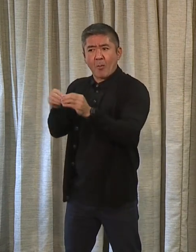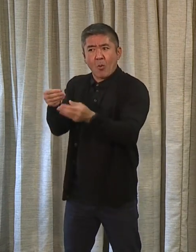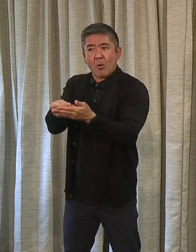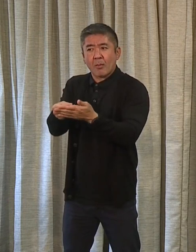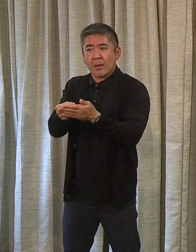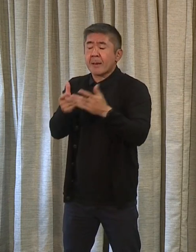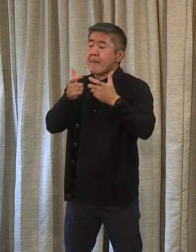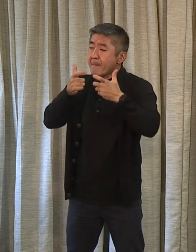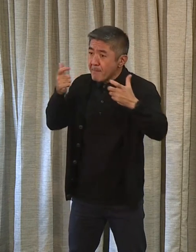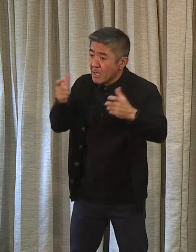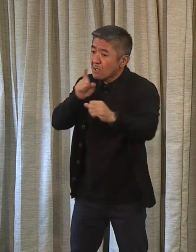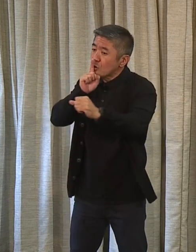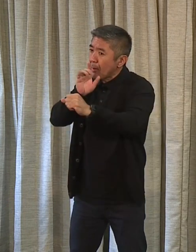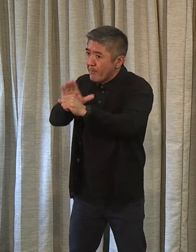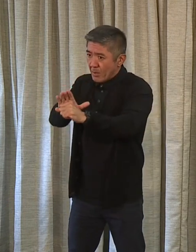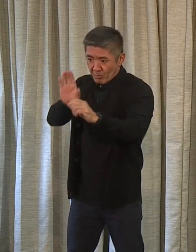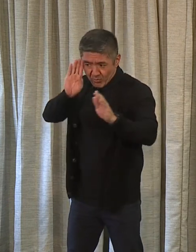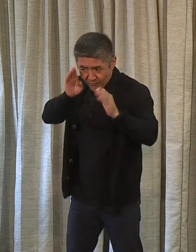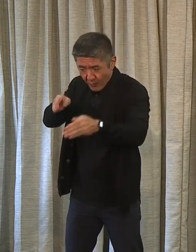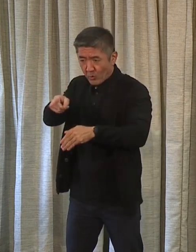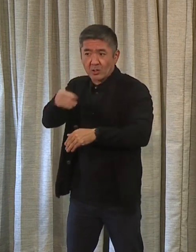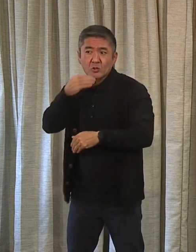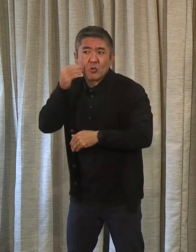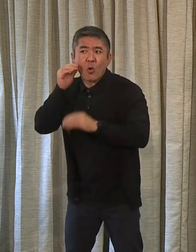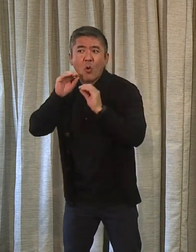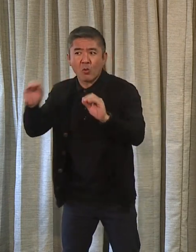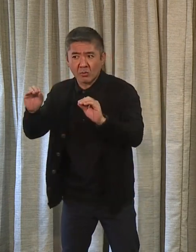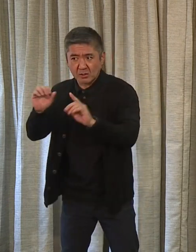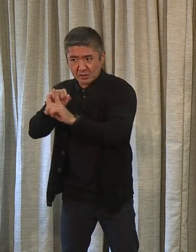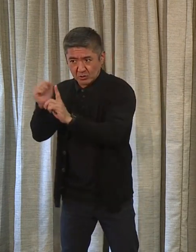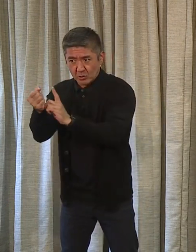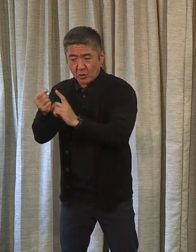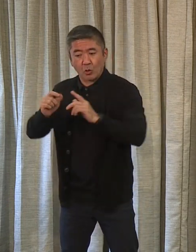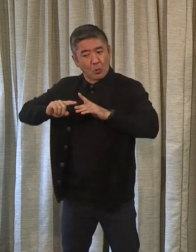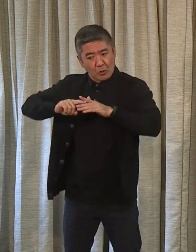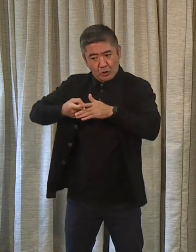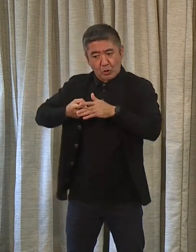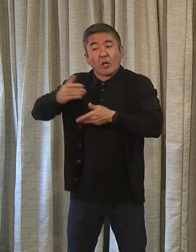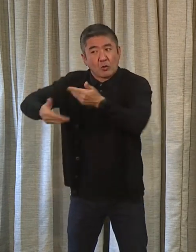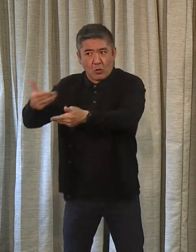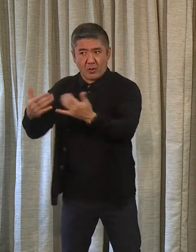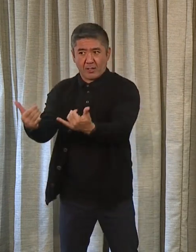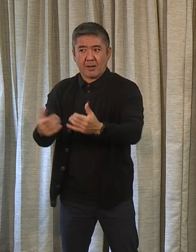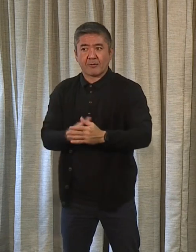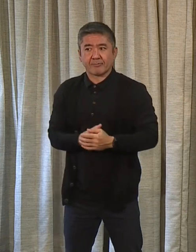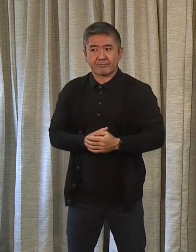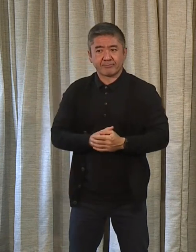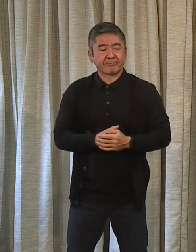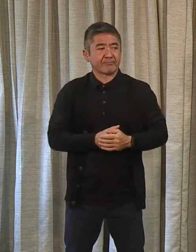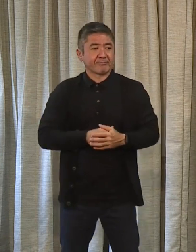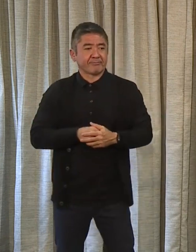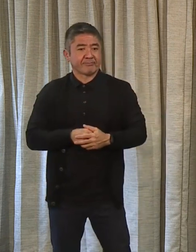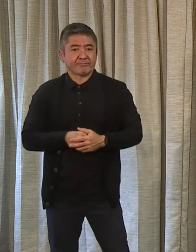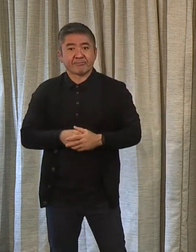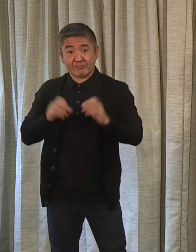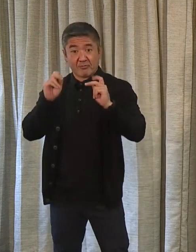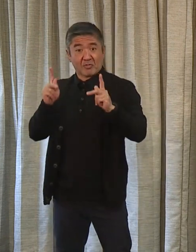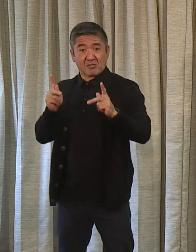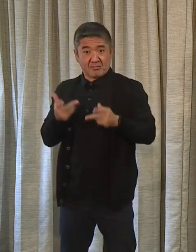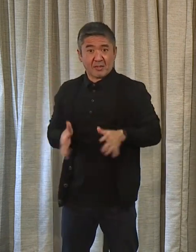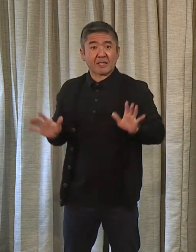commitment for us, and we're just starting to get our traction. Thank you, Mark. That's it. Okay? That's it.